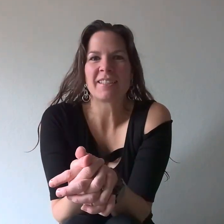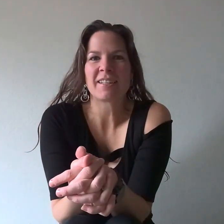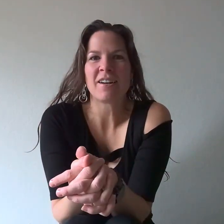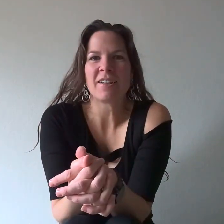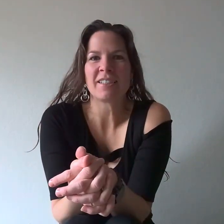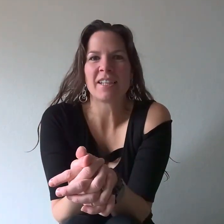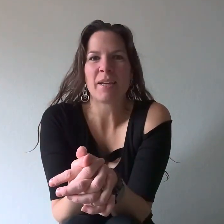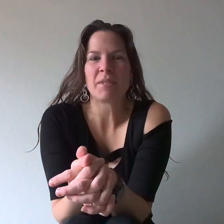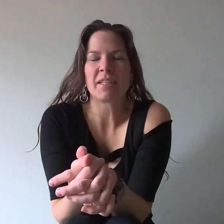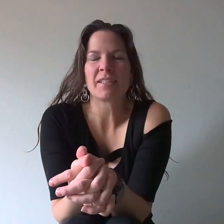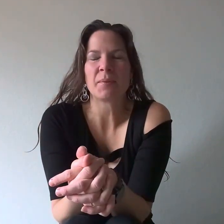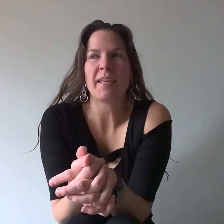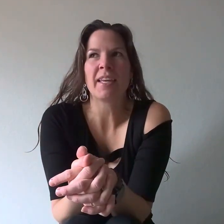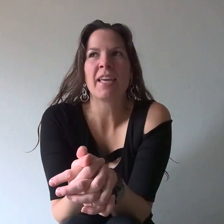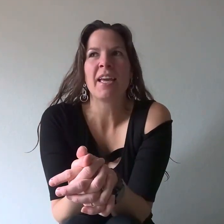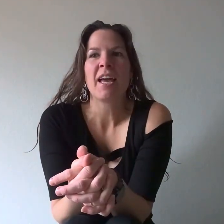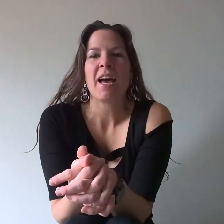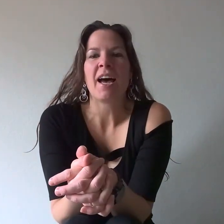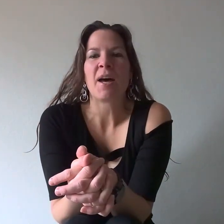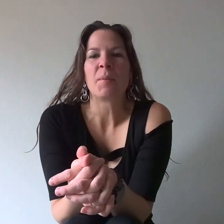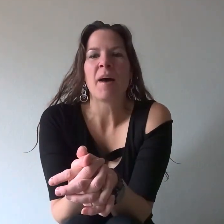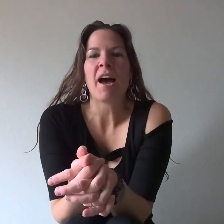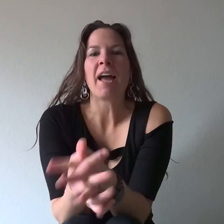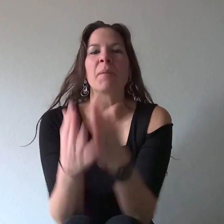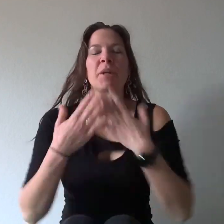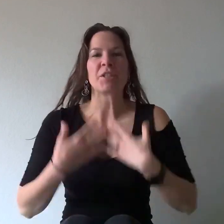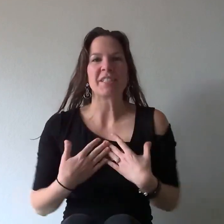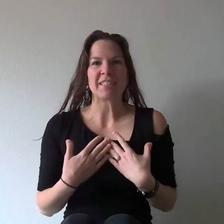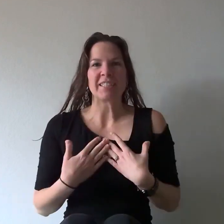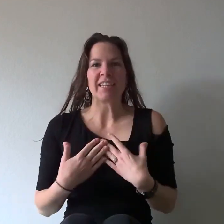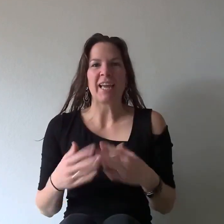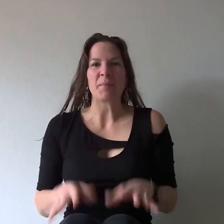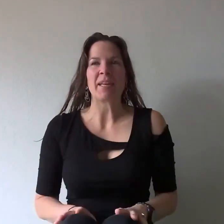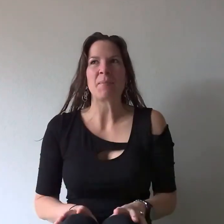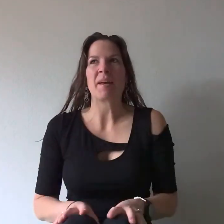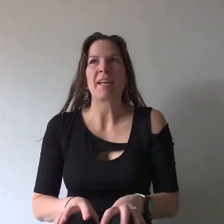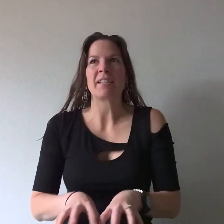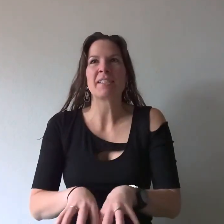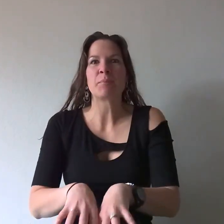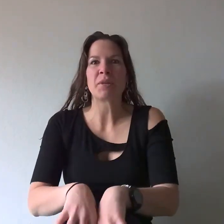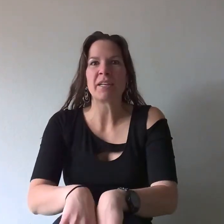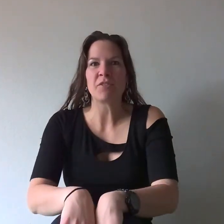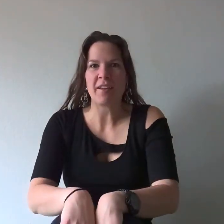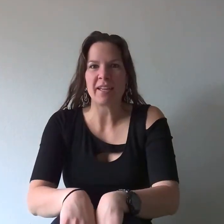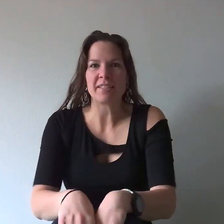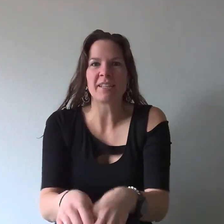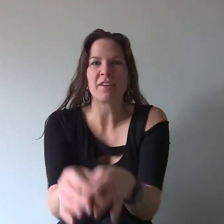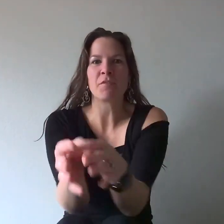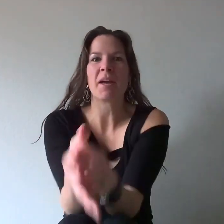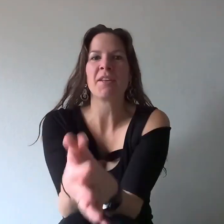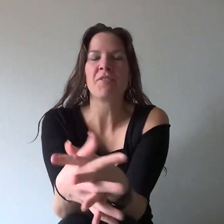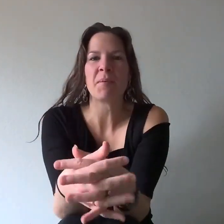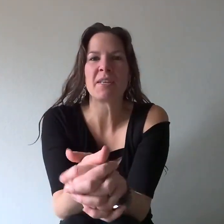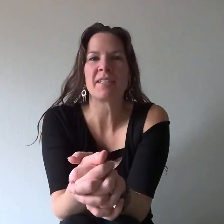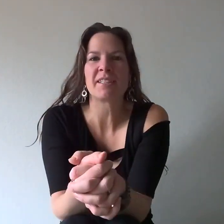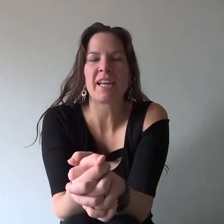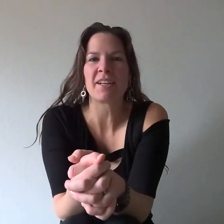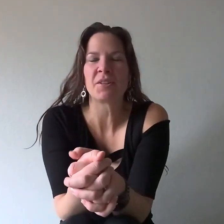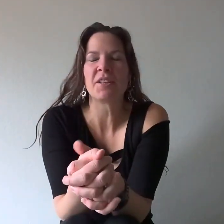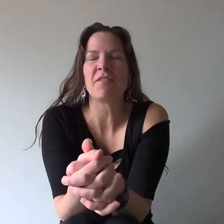concept this week. I personally am in my spring phase of my feminine cycle of